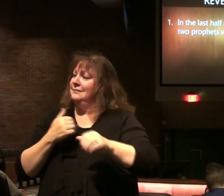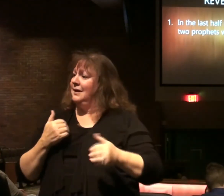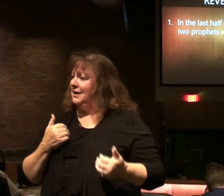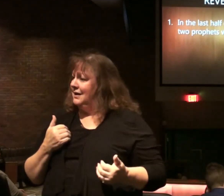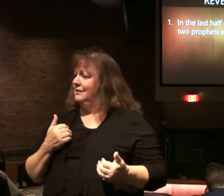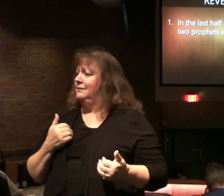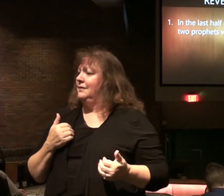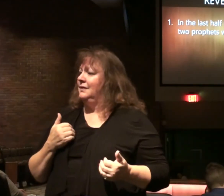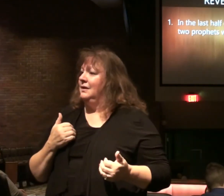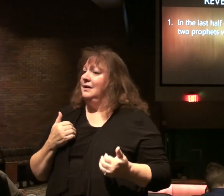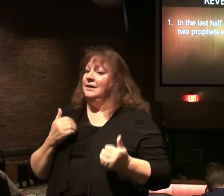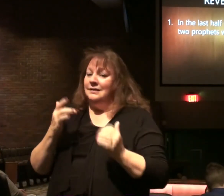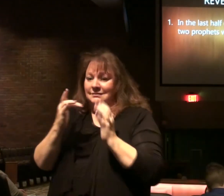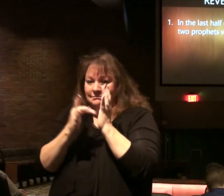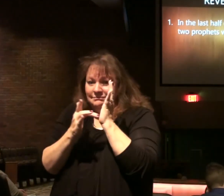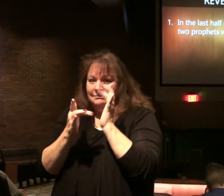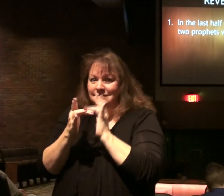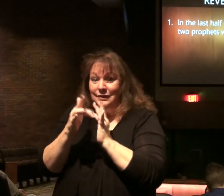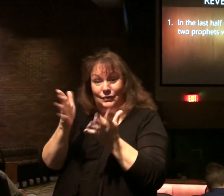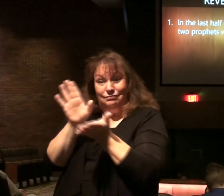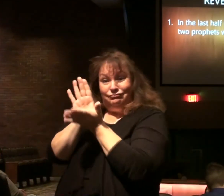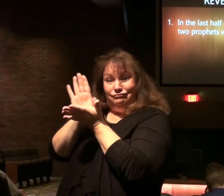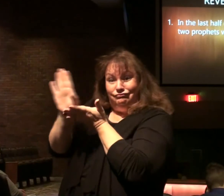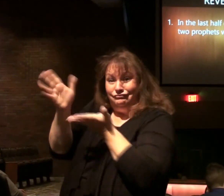There is a savior. That was rejected.